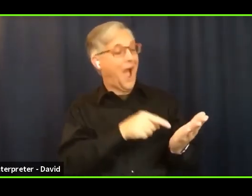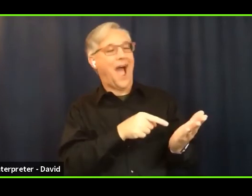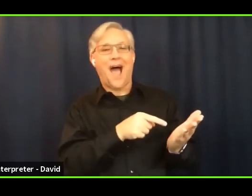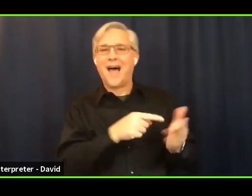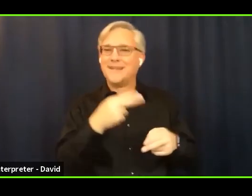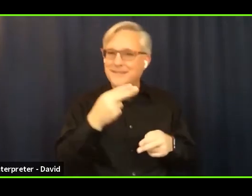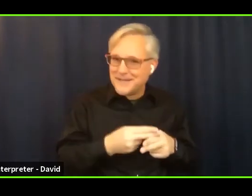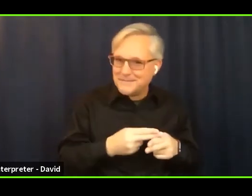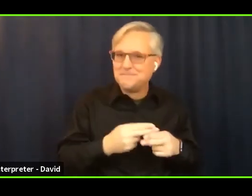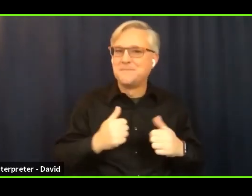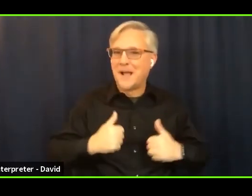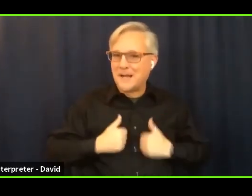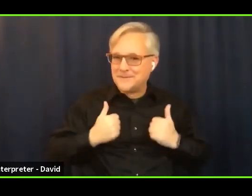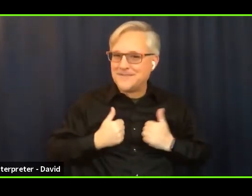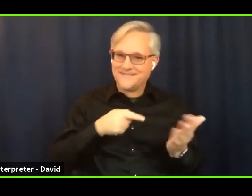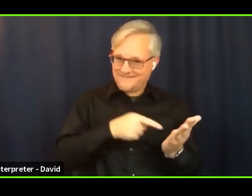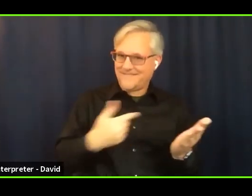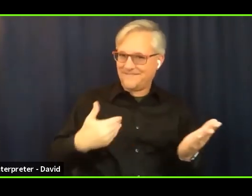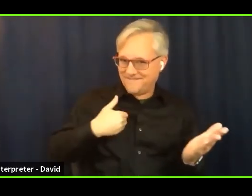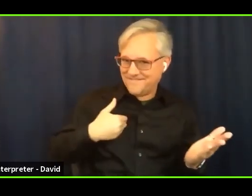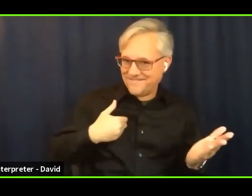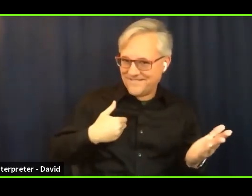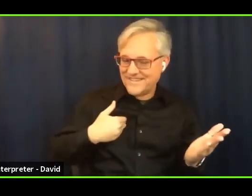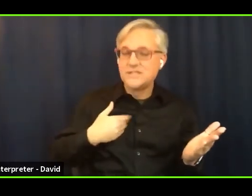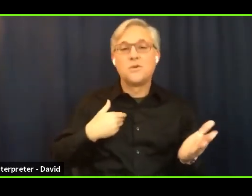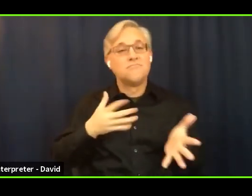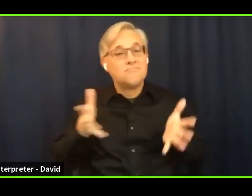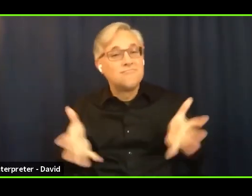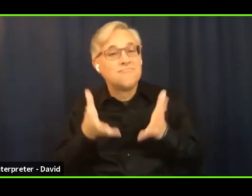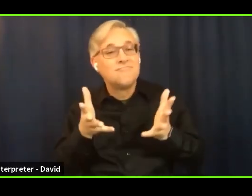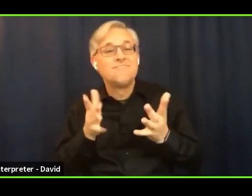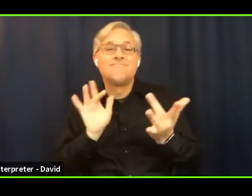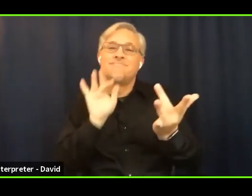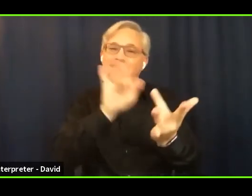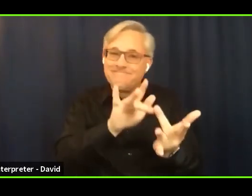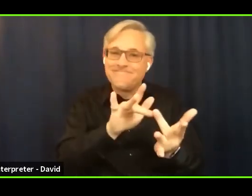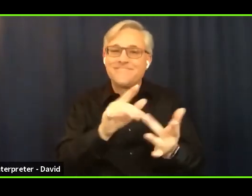And say thank you, Janie, for your service and your leadership at Bread of Life.